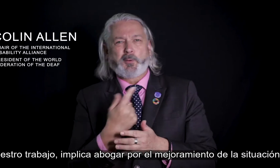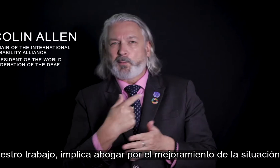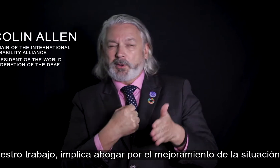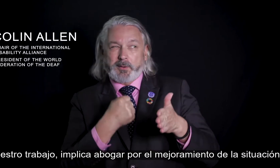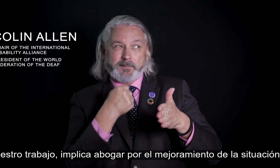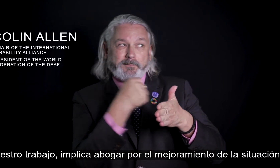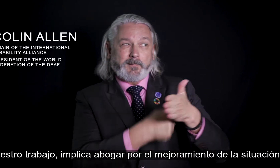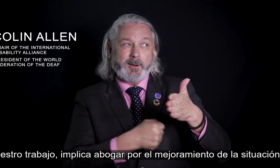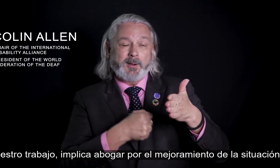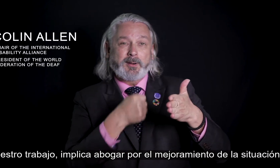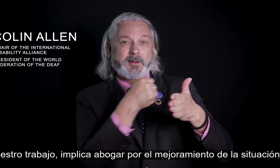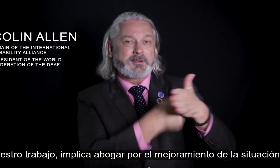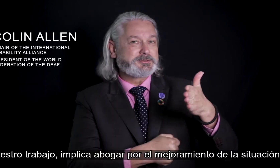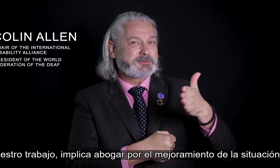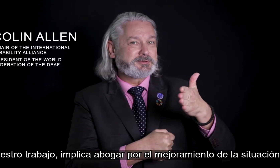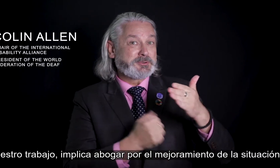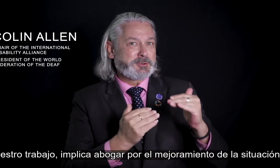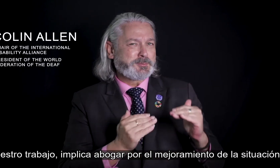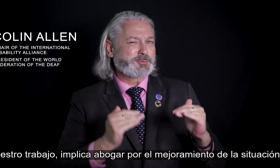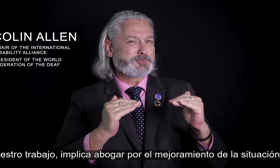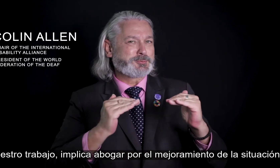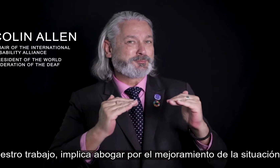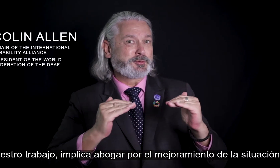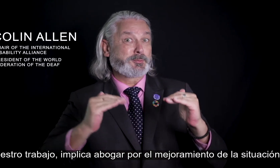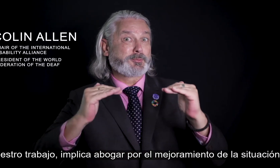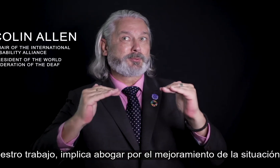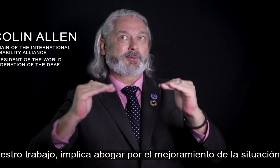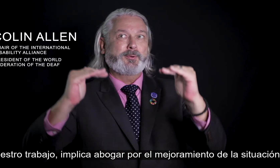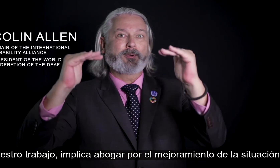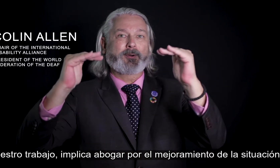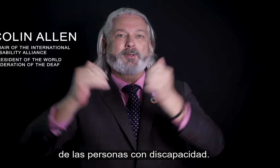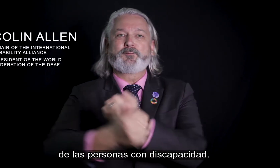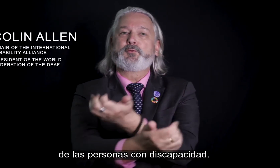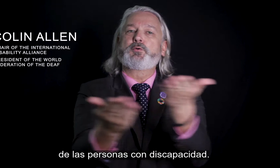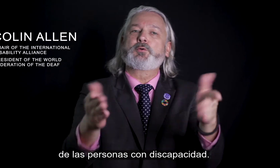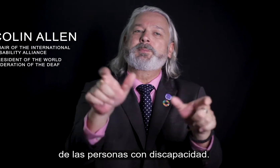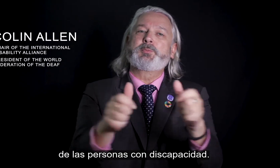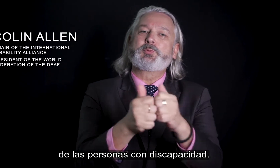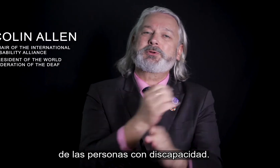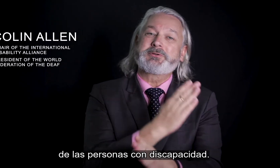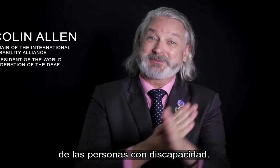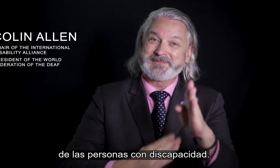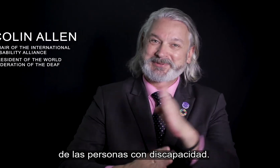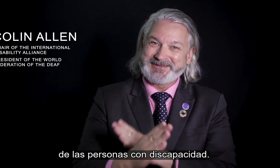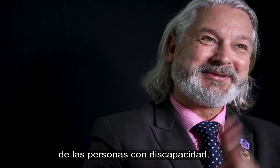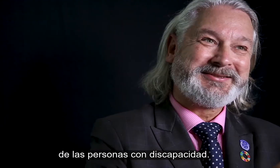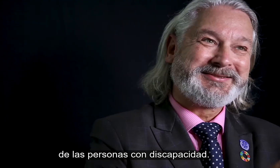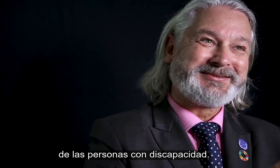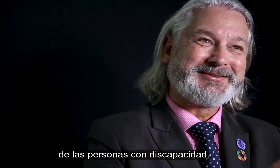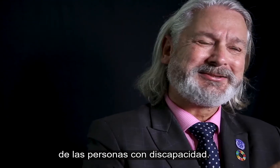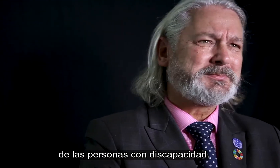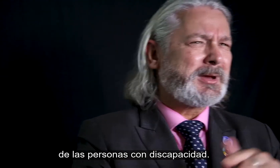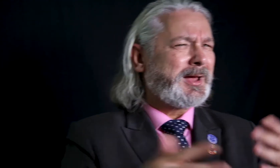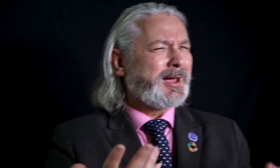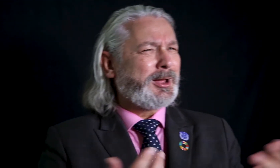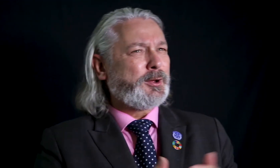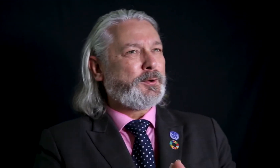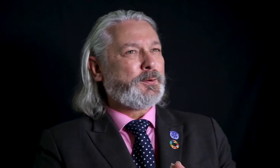Our work involves advocating for the betterment of the situation of persons with disabilities.